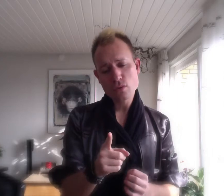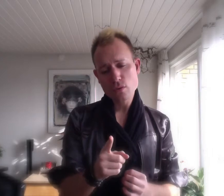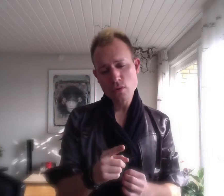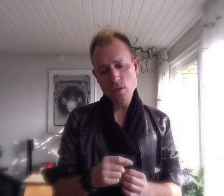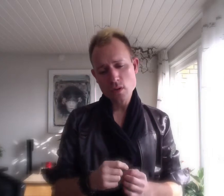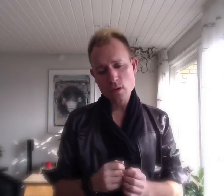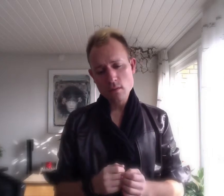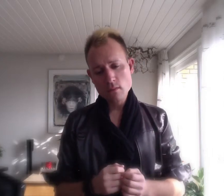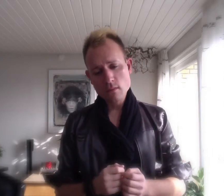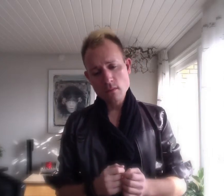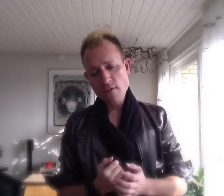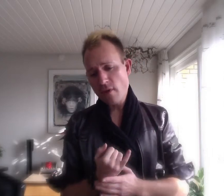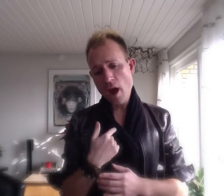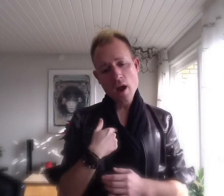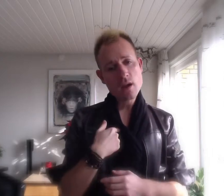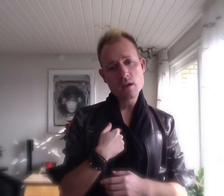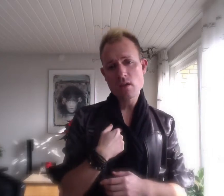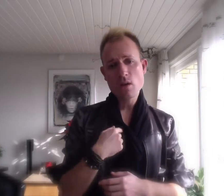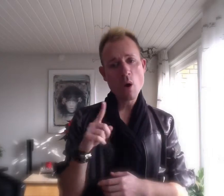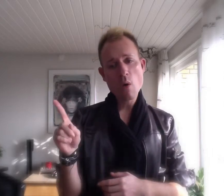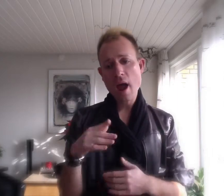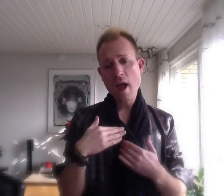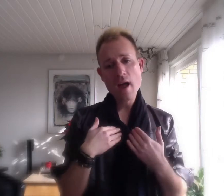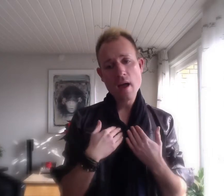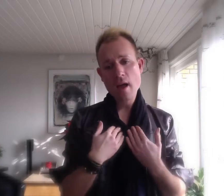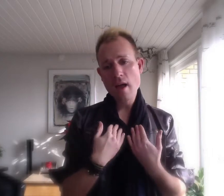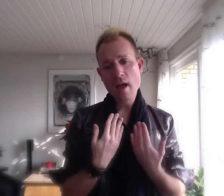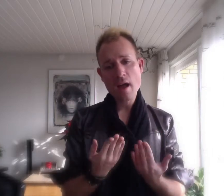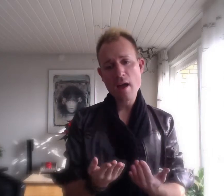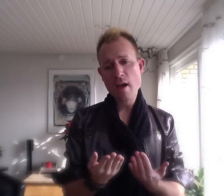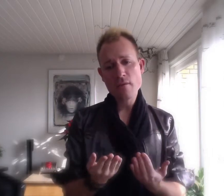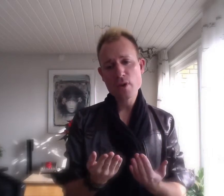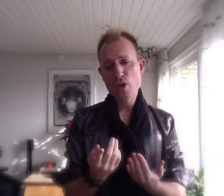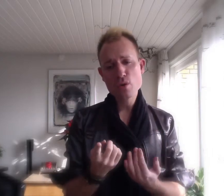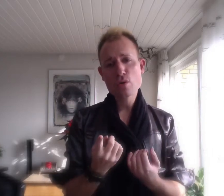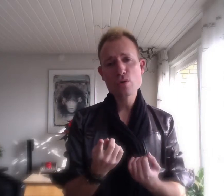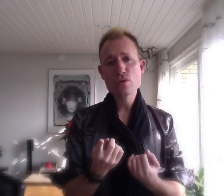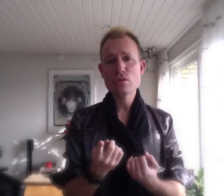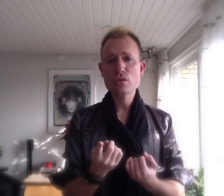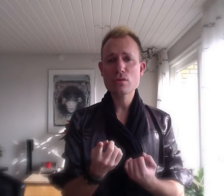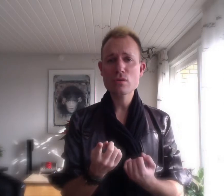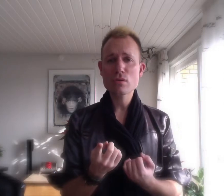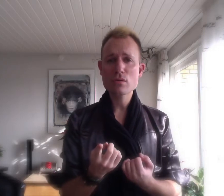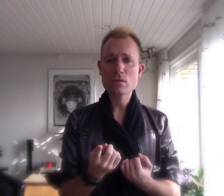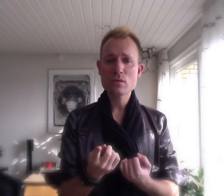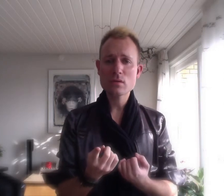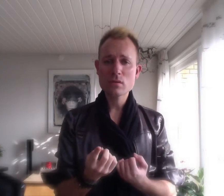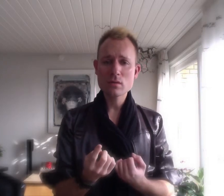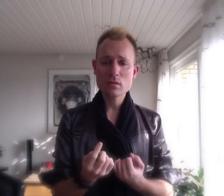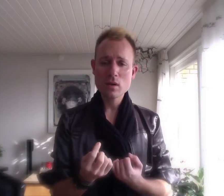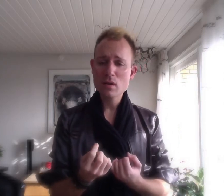If I don't have you Oh